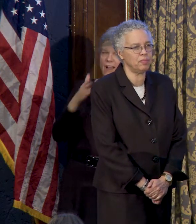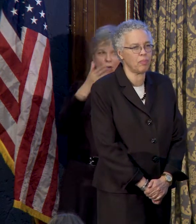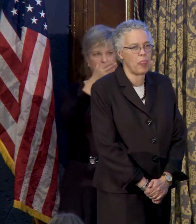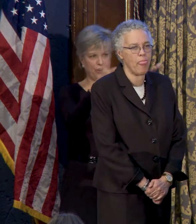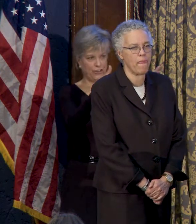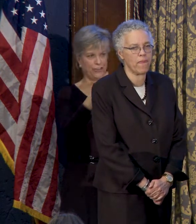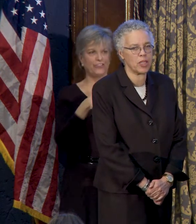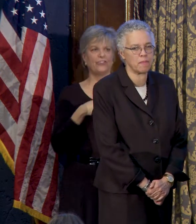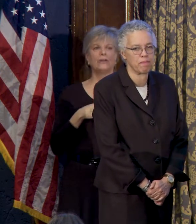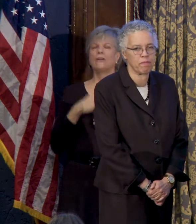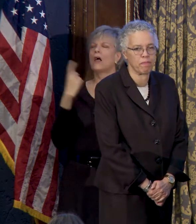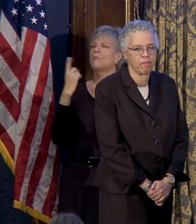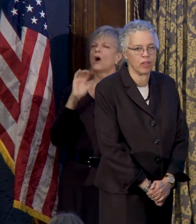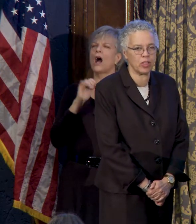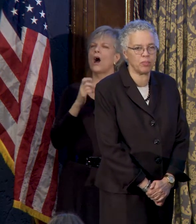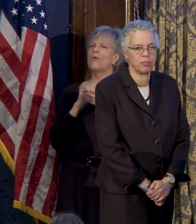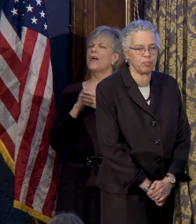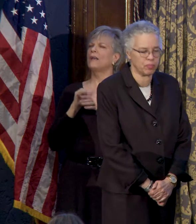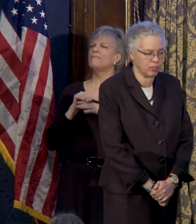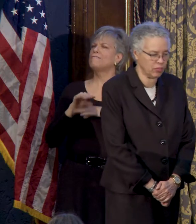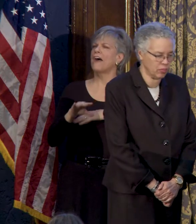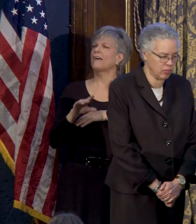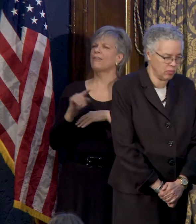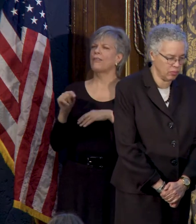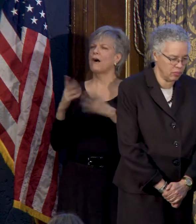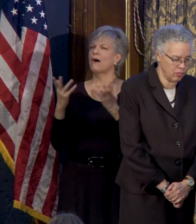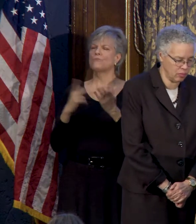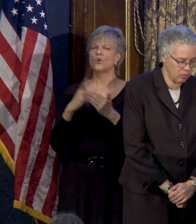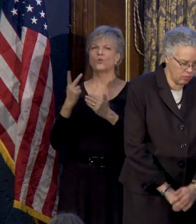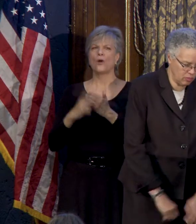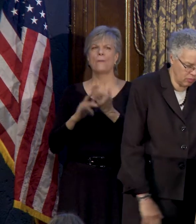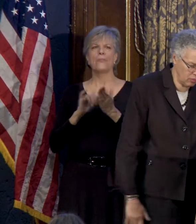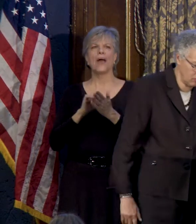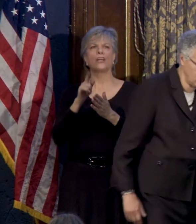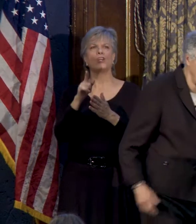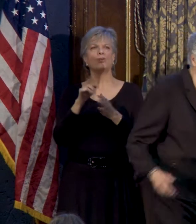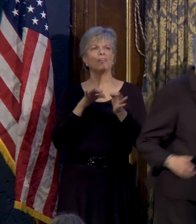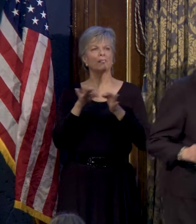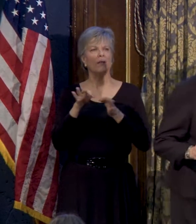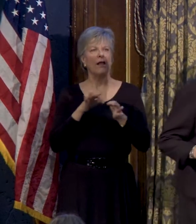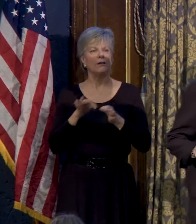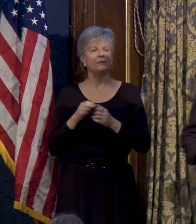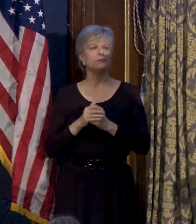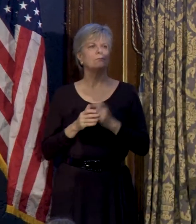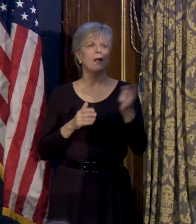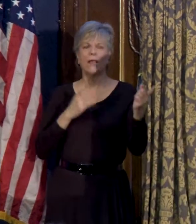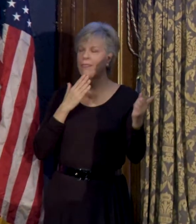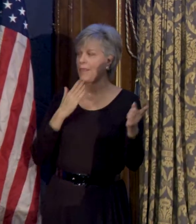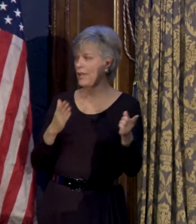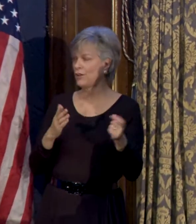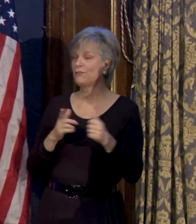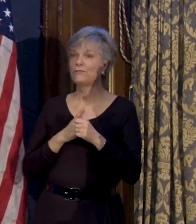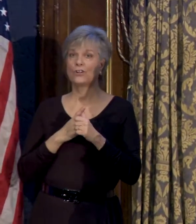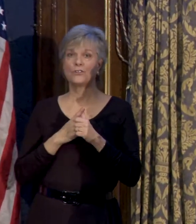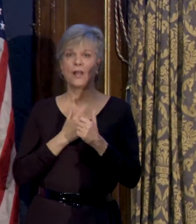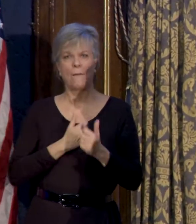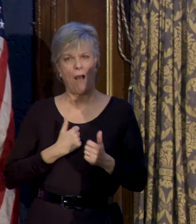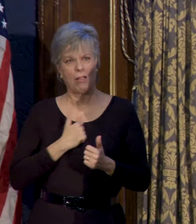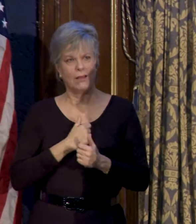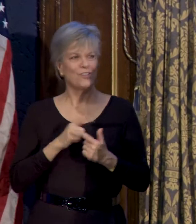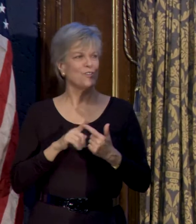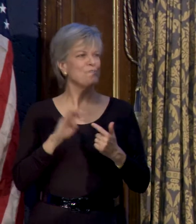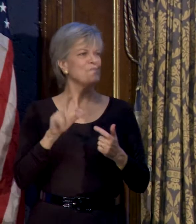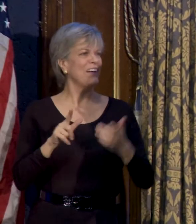was just wondering, how will all of that affect the programs that you've outlined? Thank you. First, let me begin with an apology to